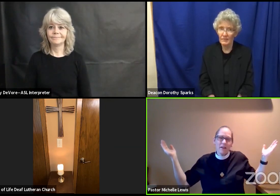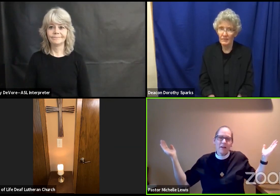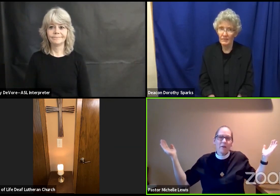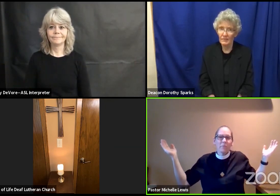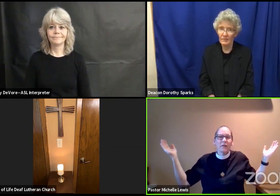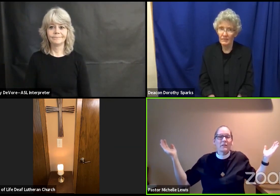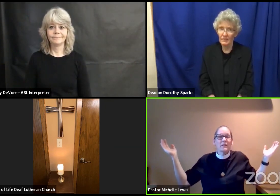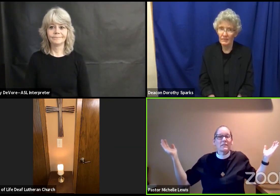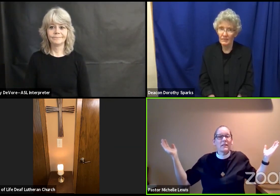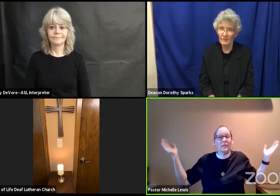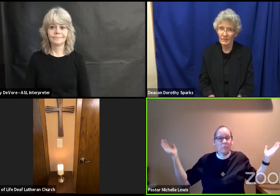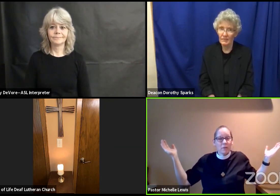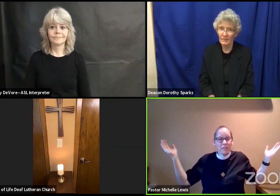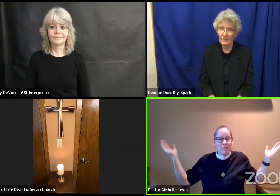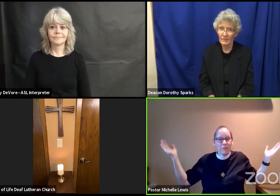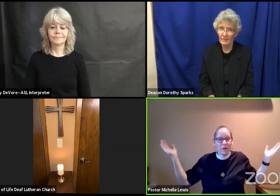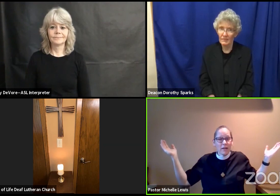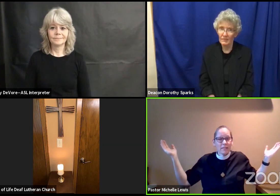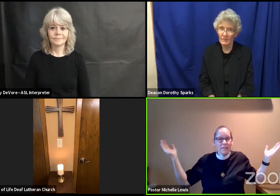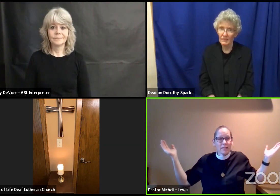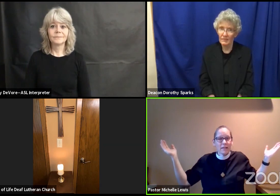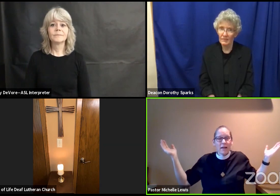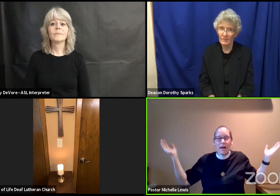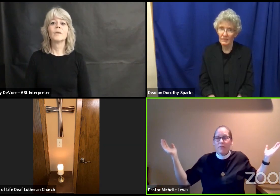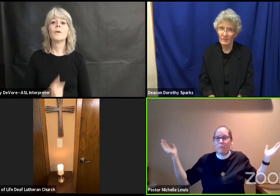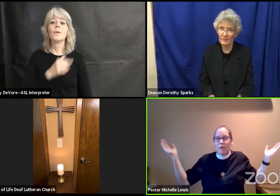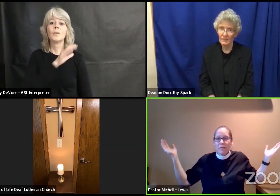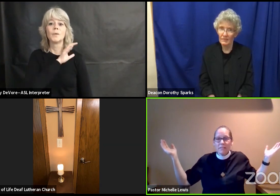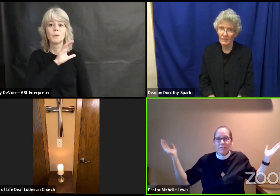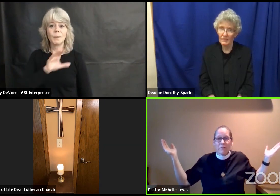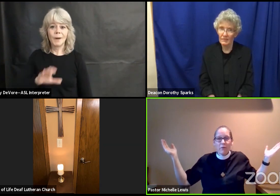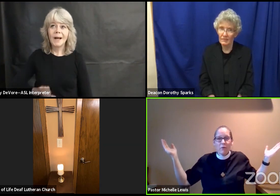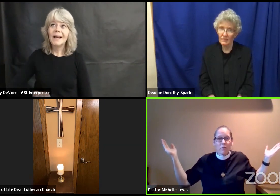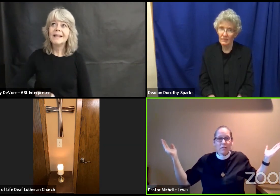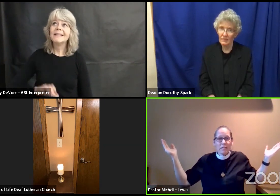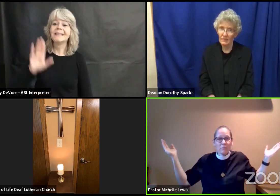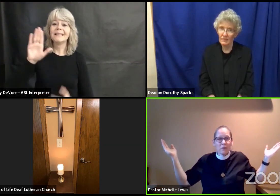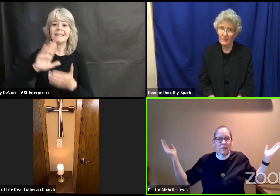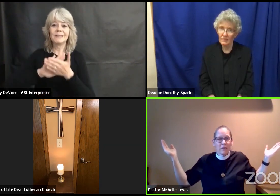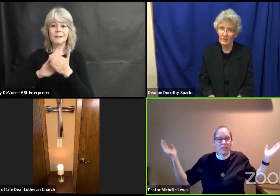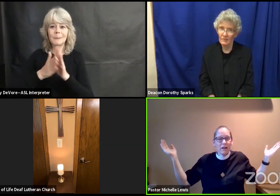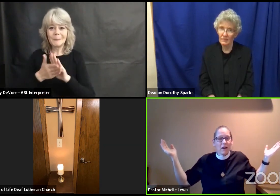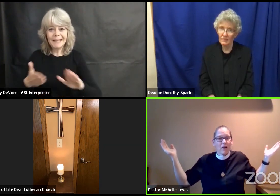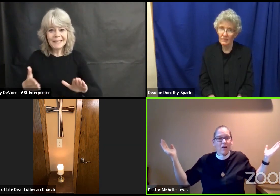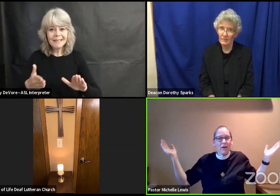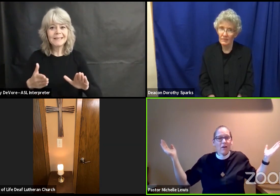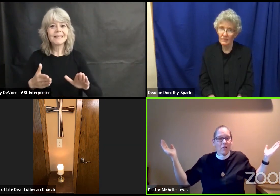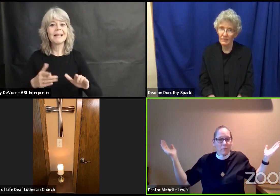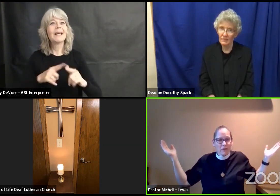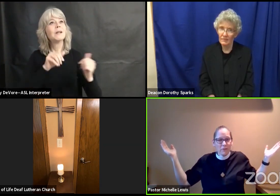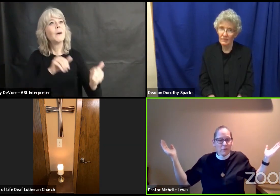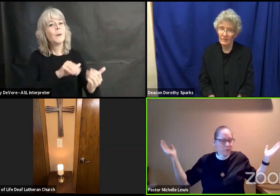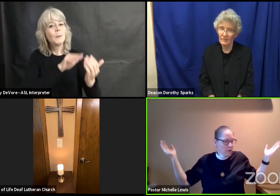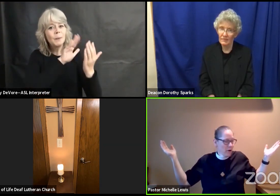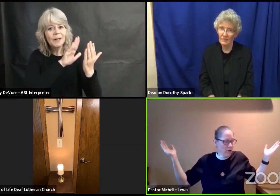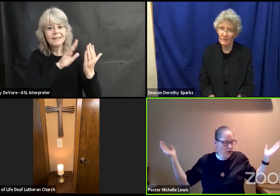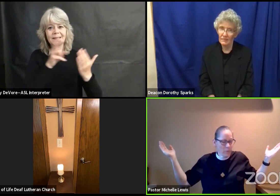because the peace of Christ and the presence of the holy spirit are with you always